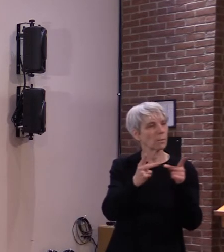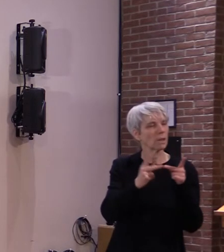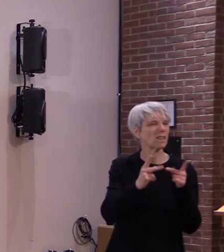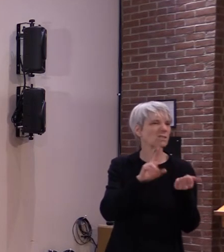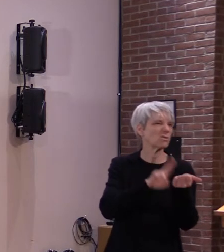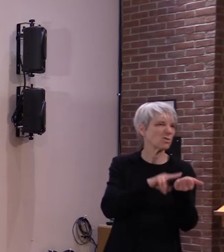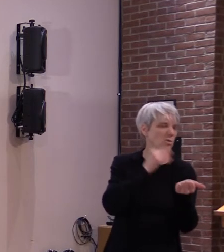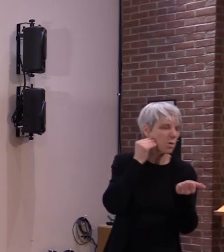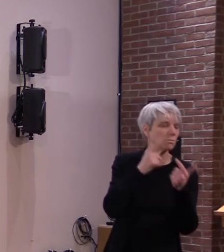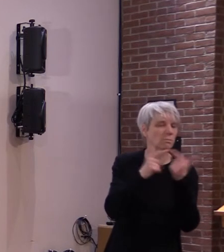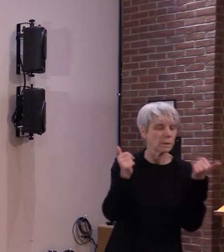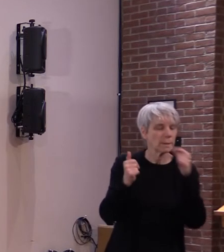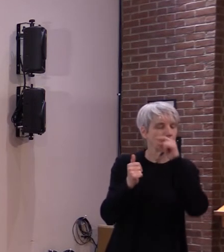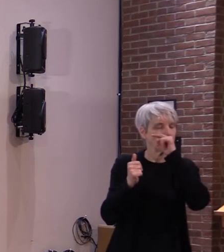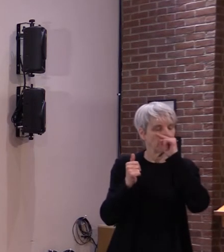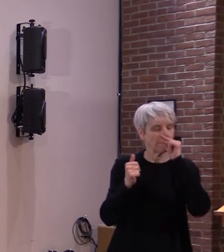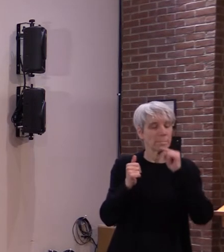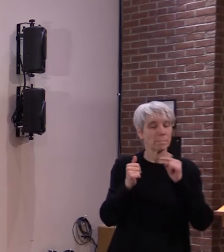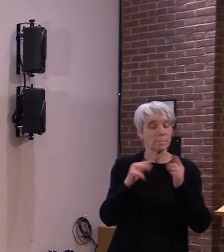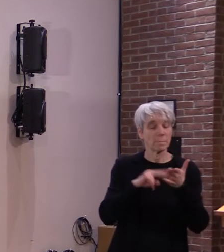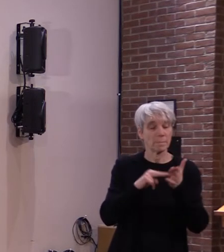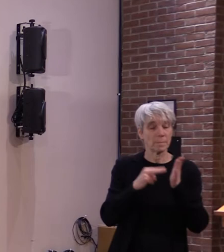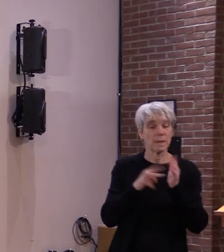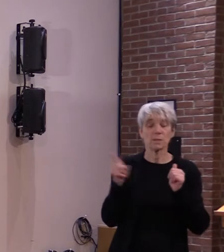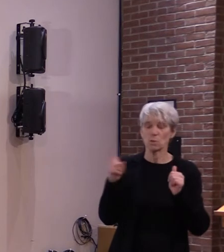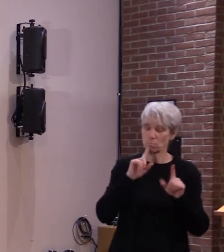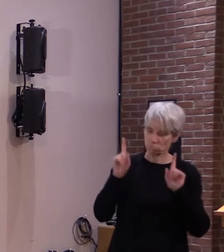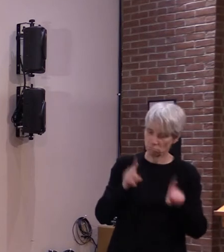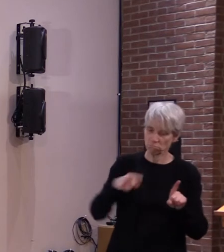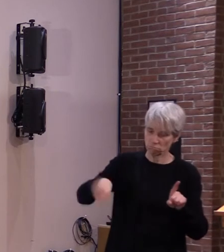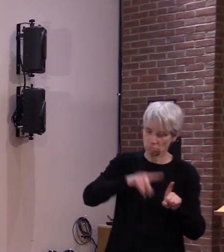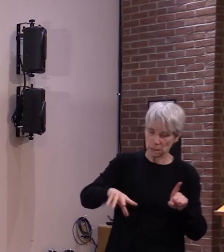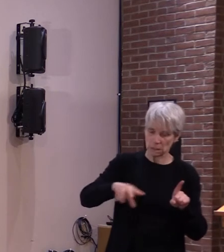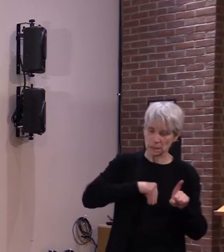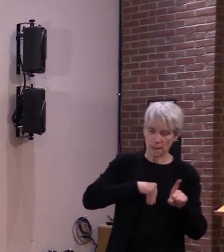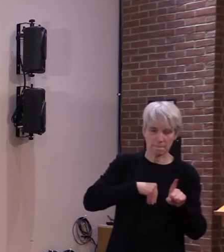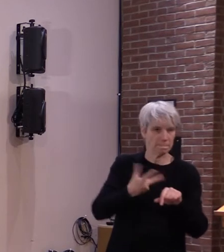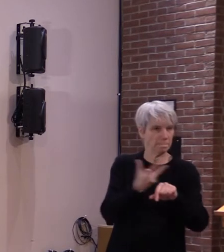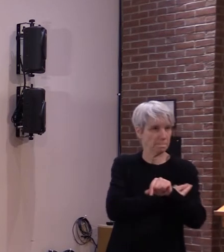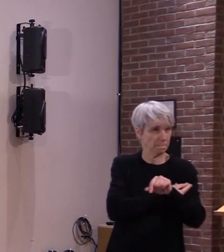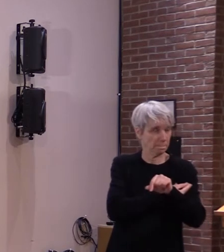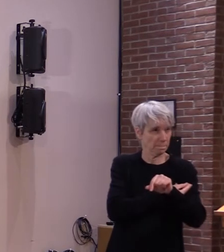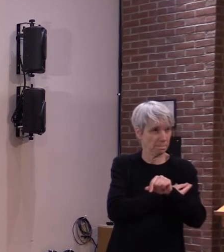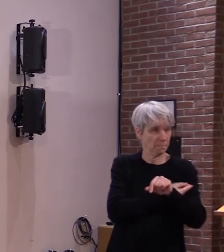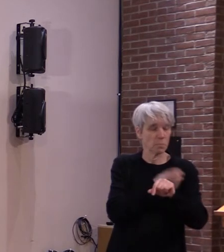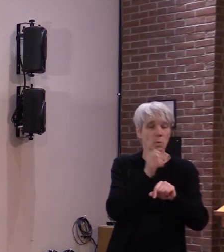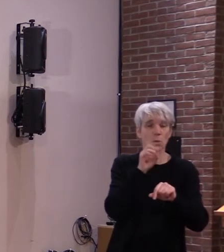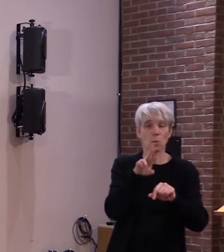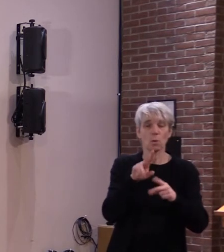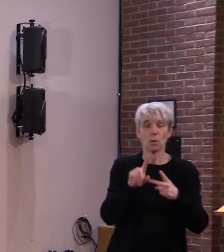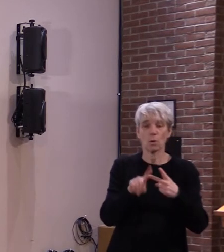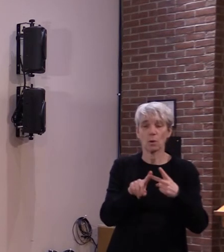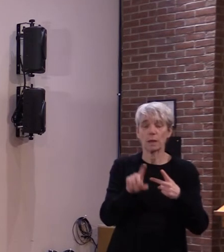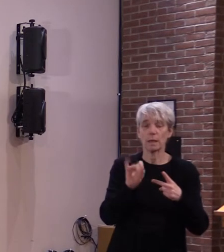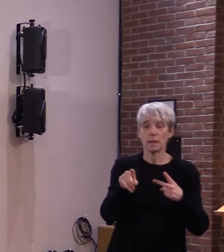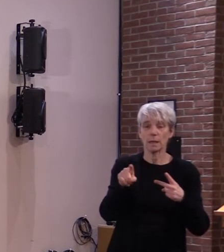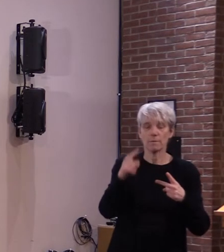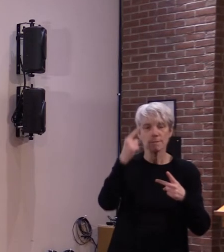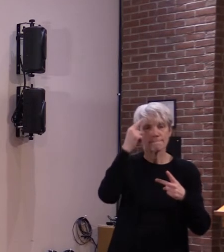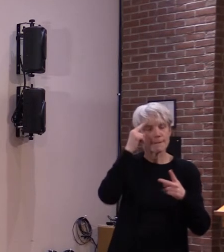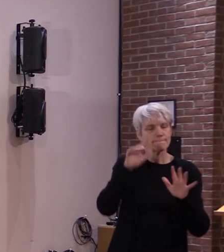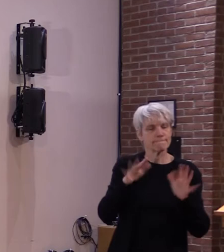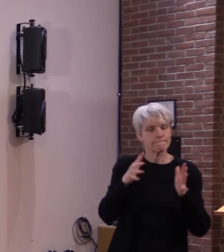residents um will they have to have someone sign off of um for them depending on their prognosis for